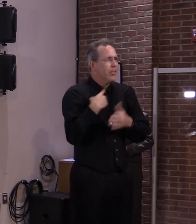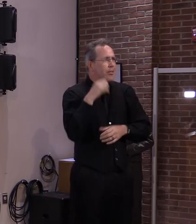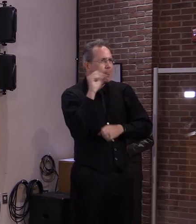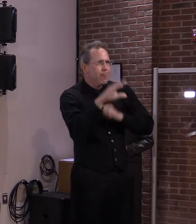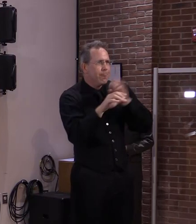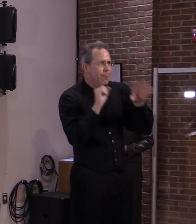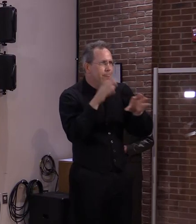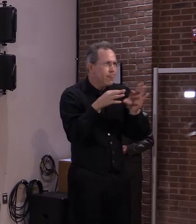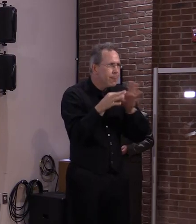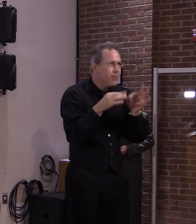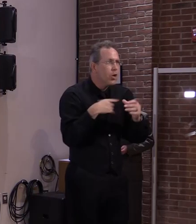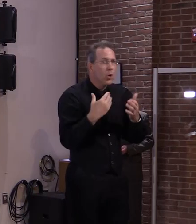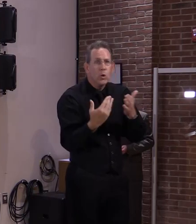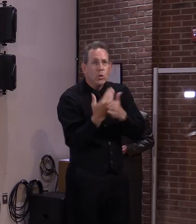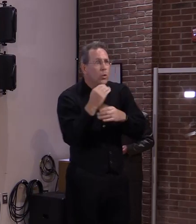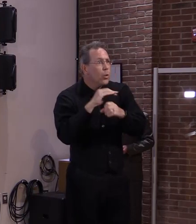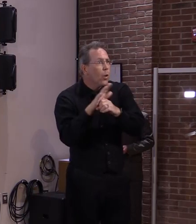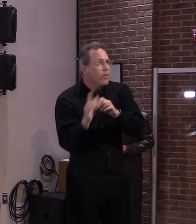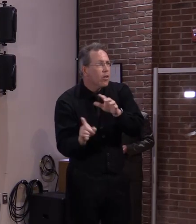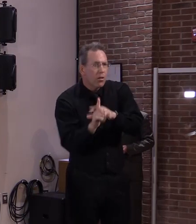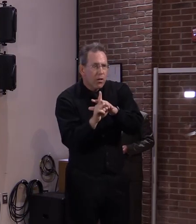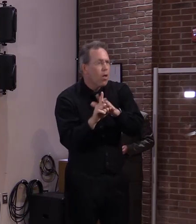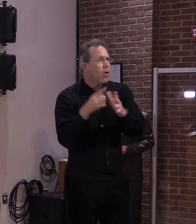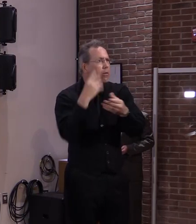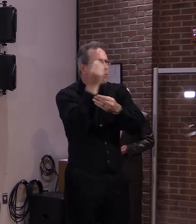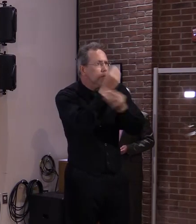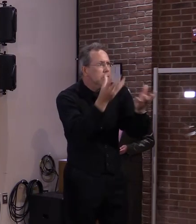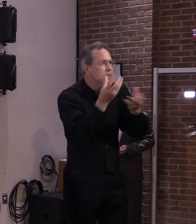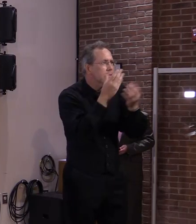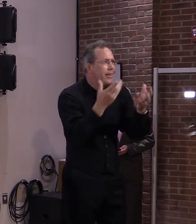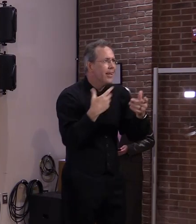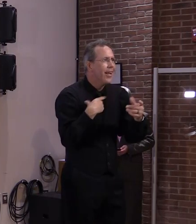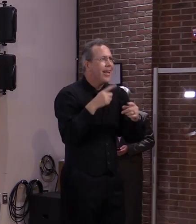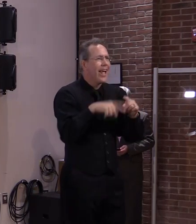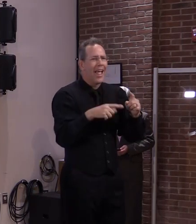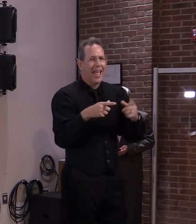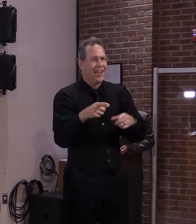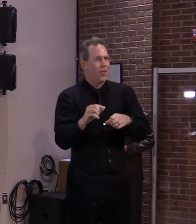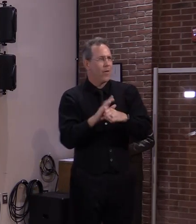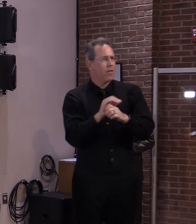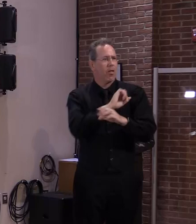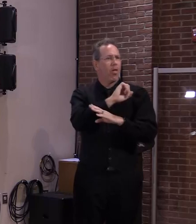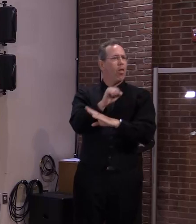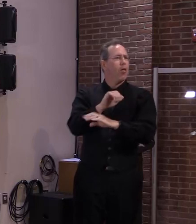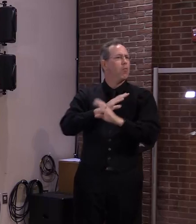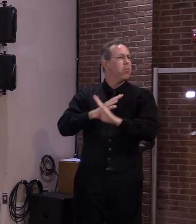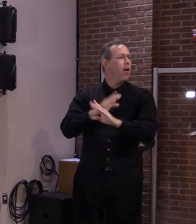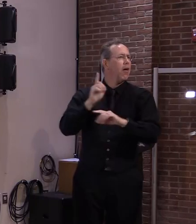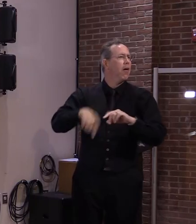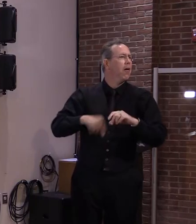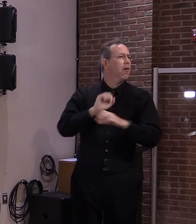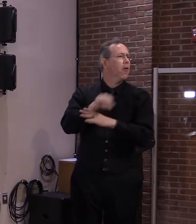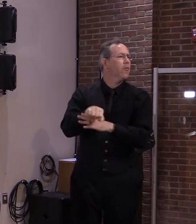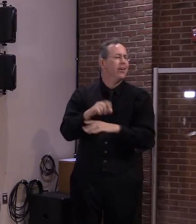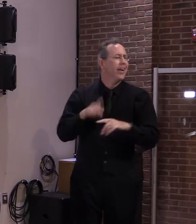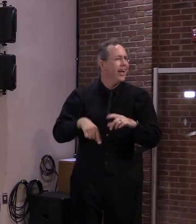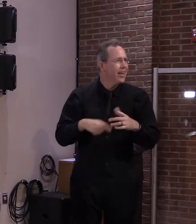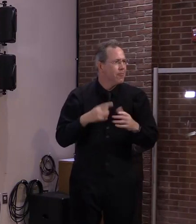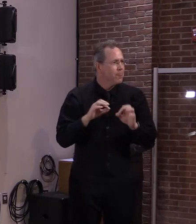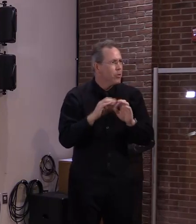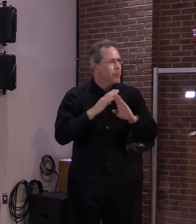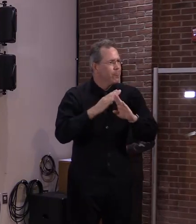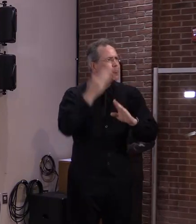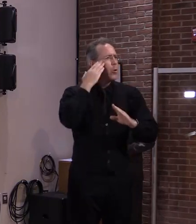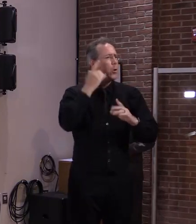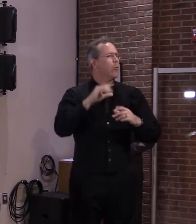race cannot stand up to the determination of Vermonters. And it looks like the governor has returned from his phone